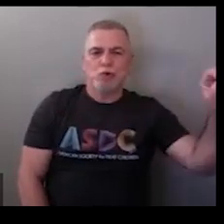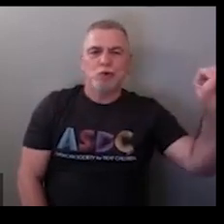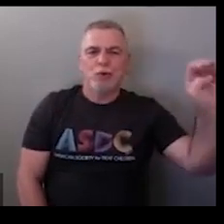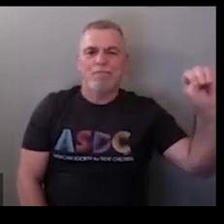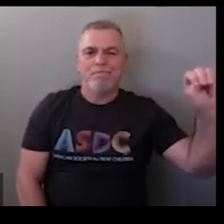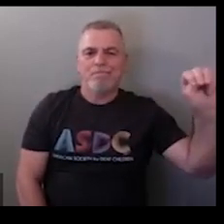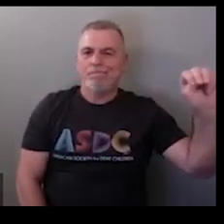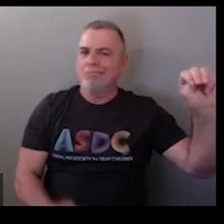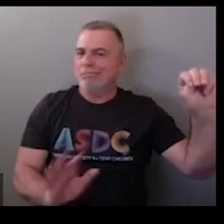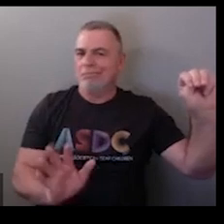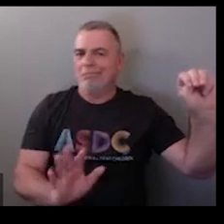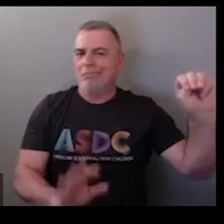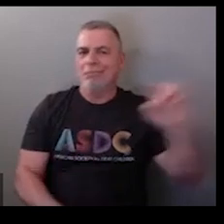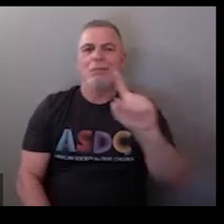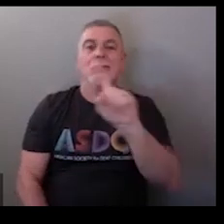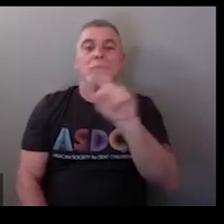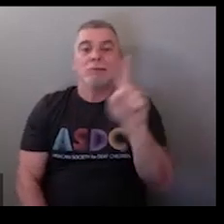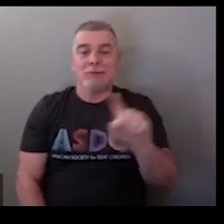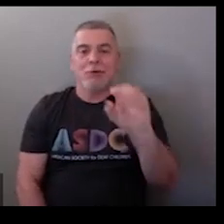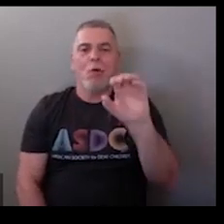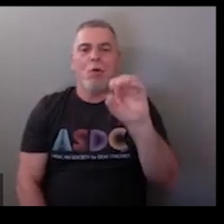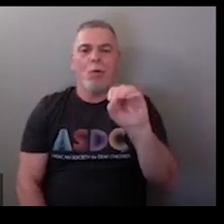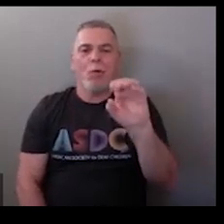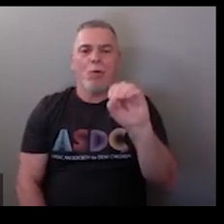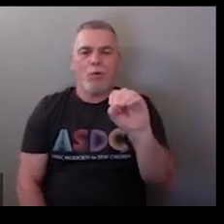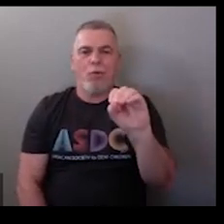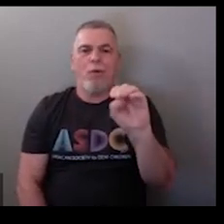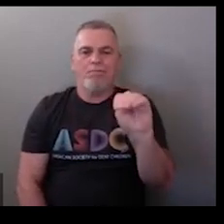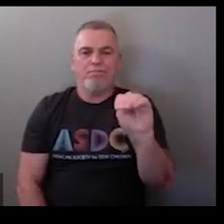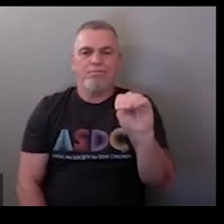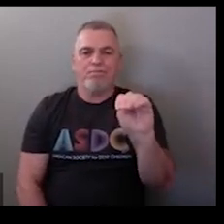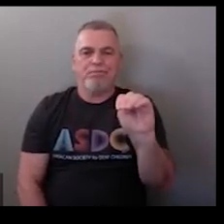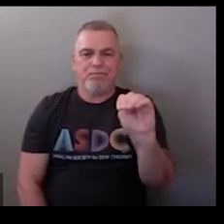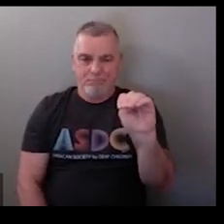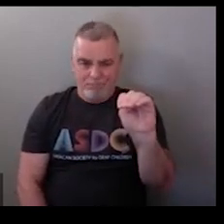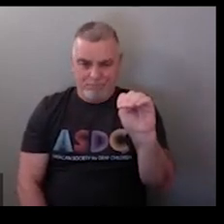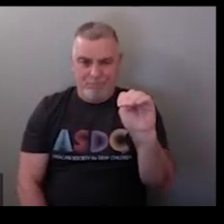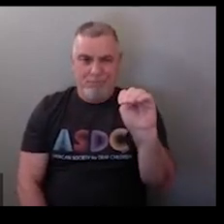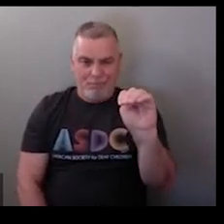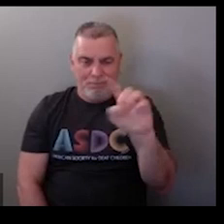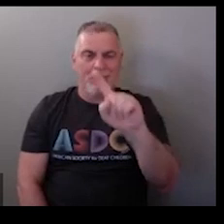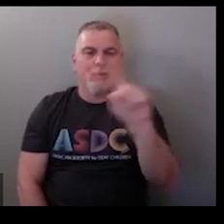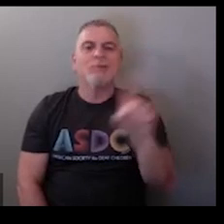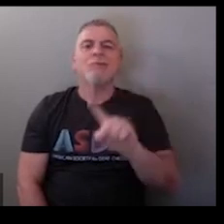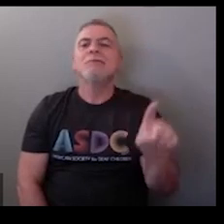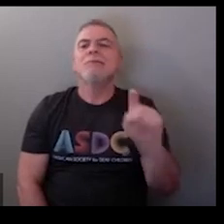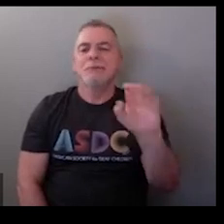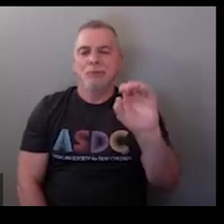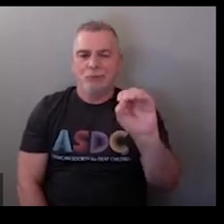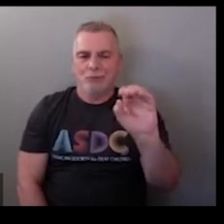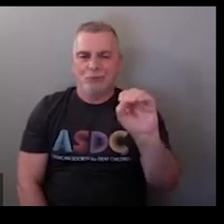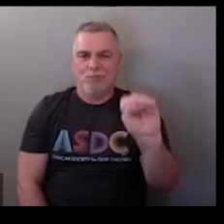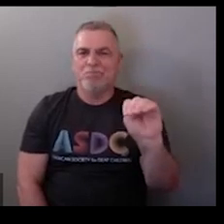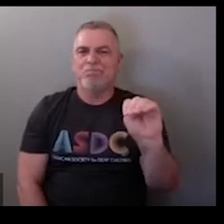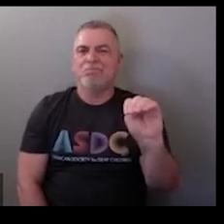okay you're not going to move your o's you're not going to slide your o's just c-z-o-o-m c